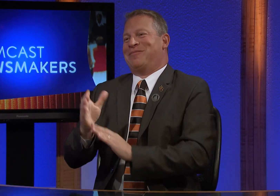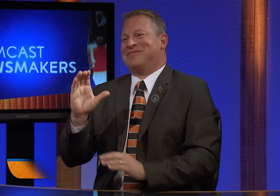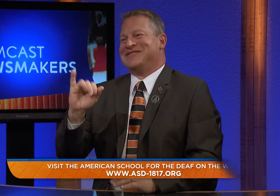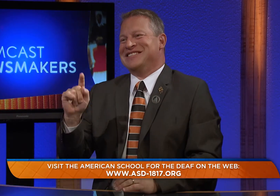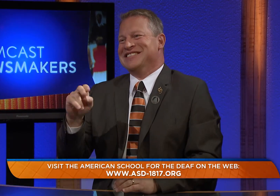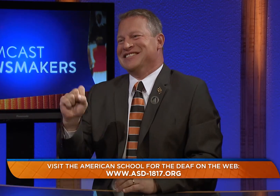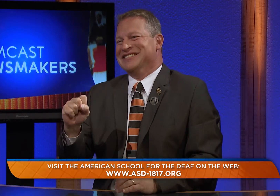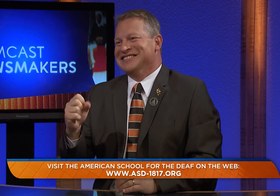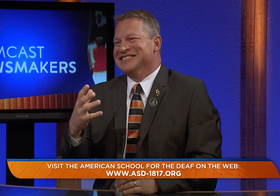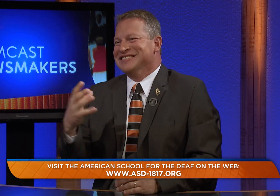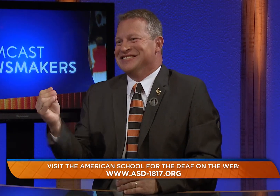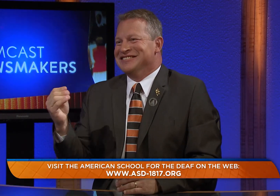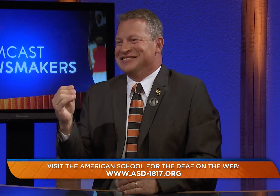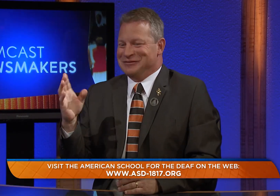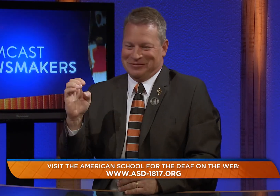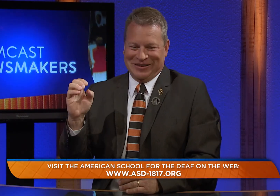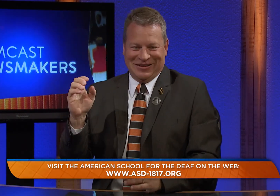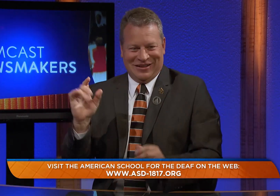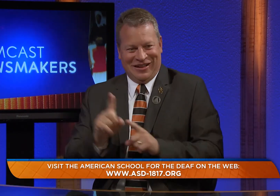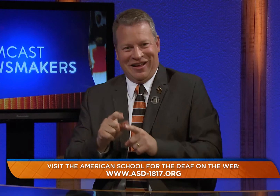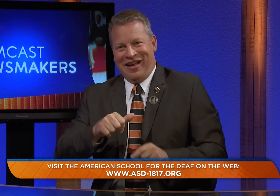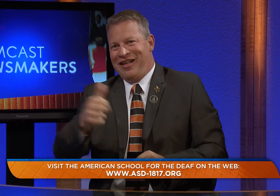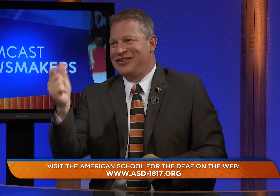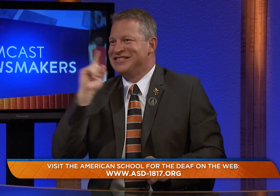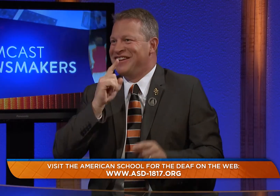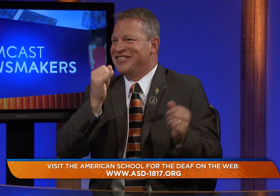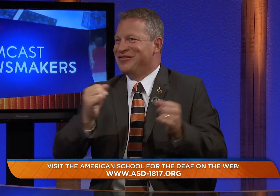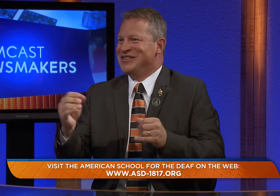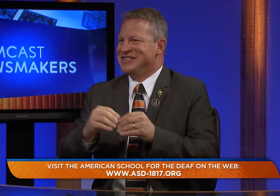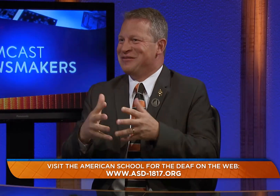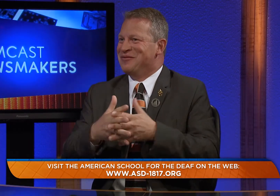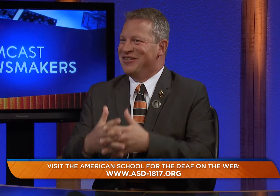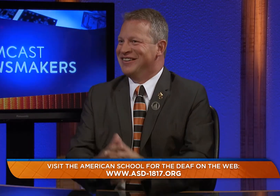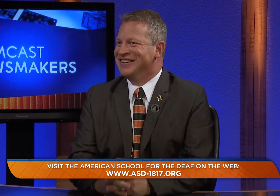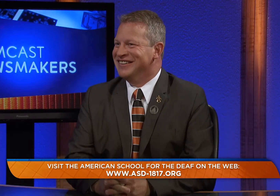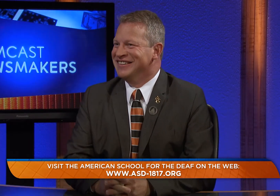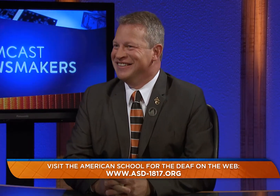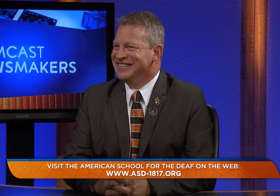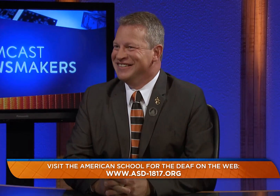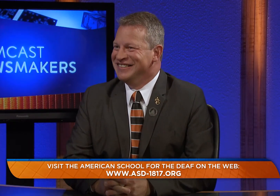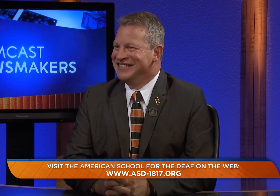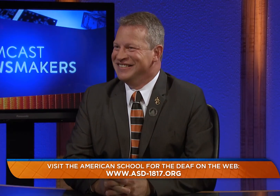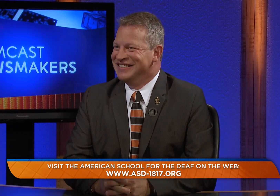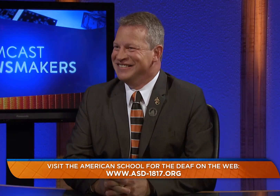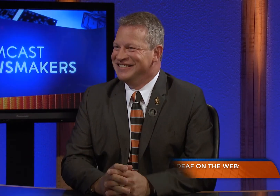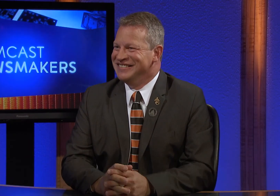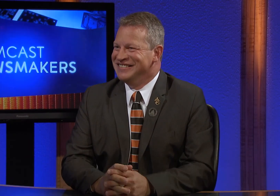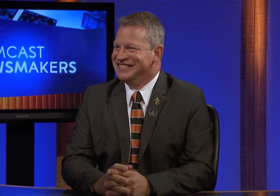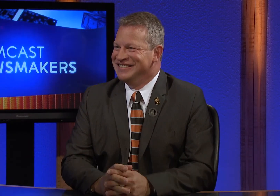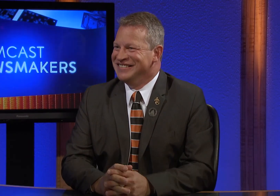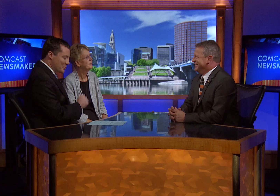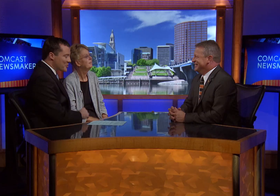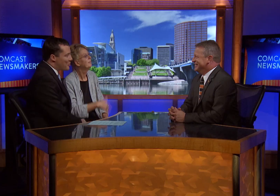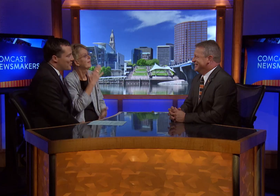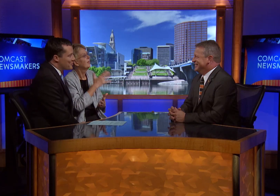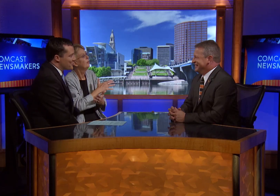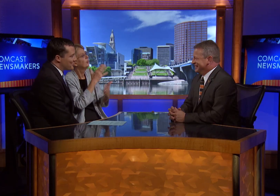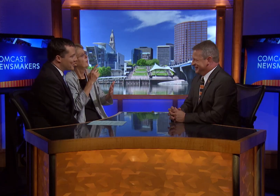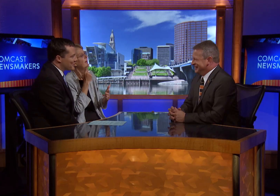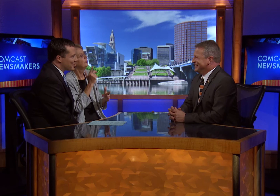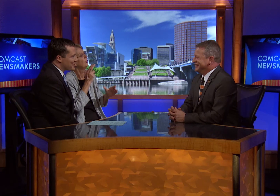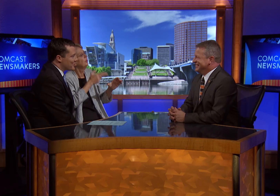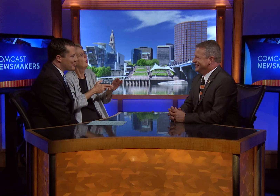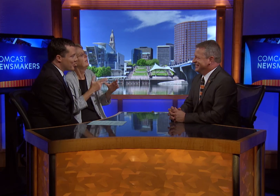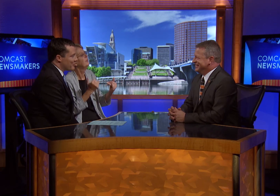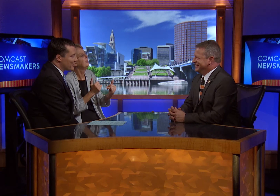so that they can grow up and become productive citizens and be like any other deaf individual in America. Thank you so much for